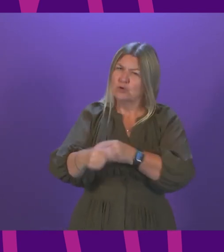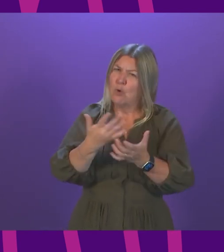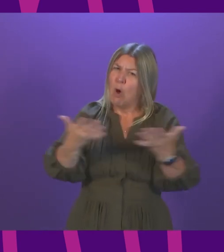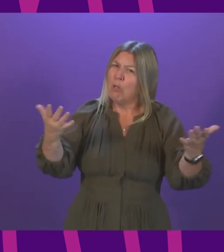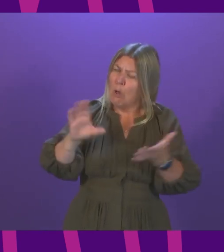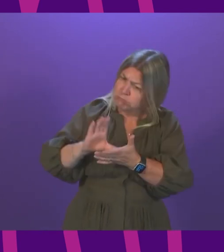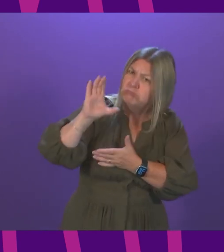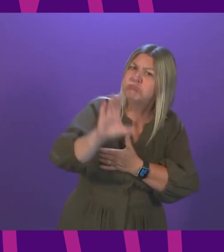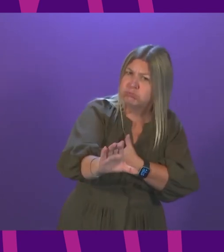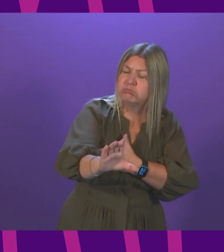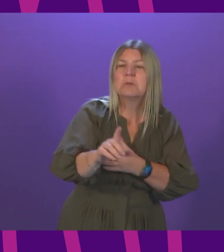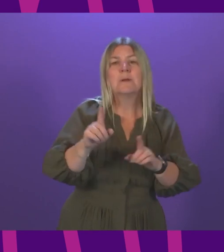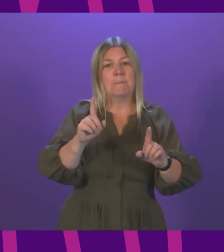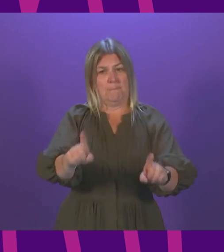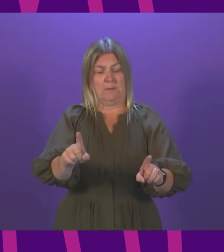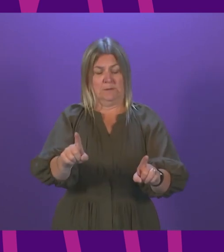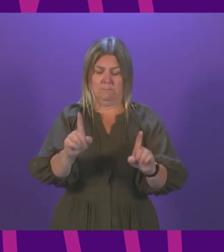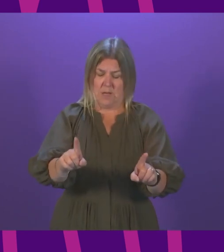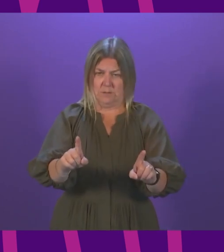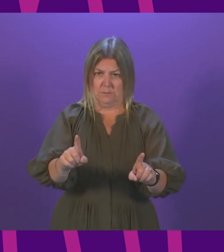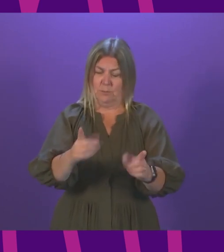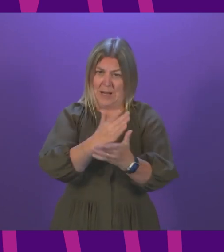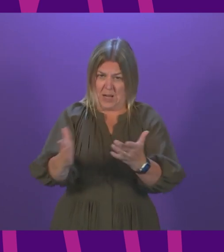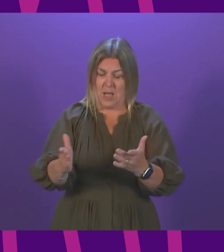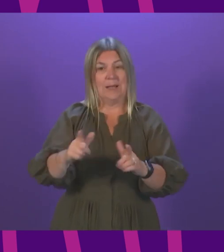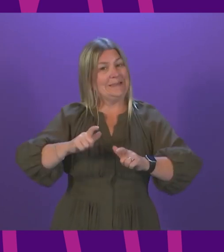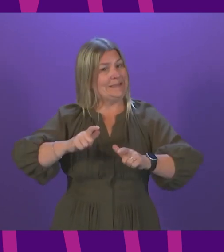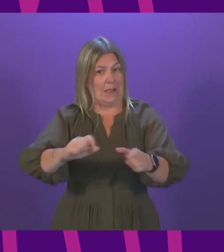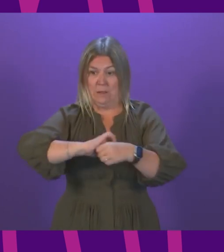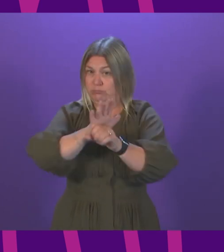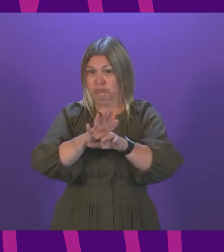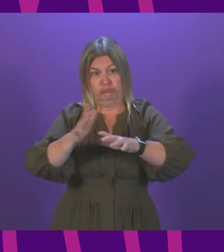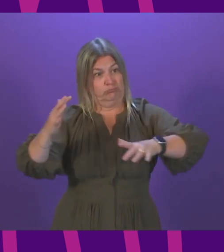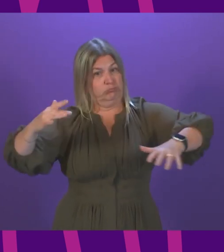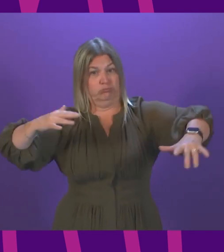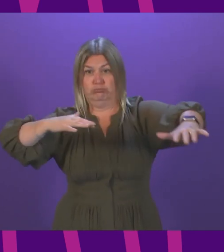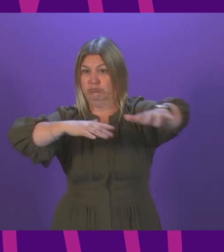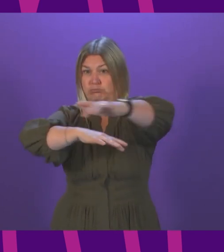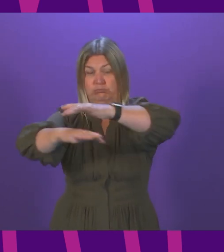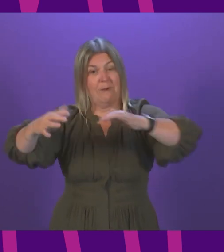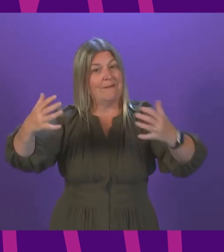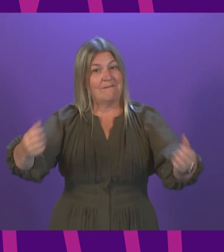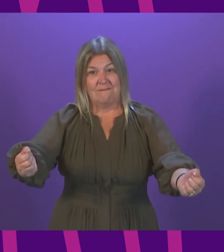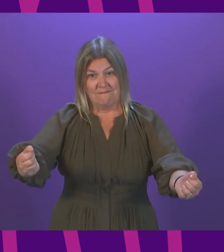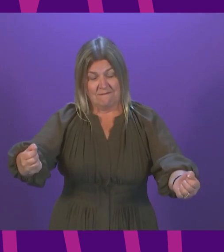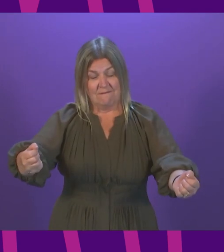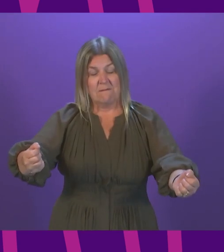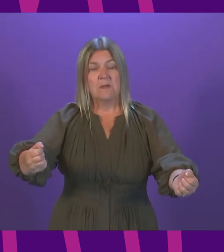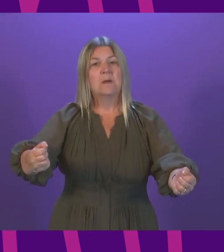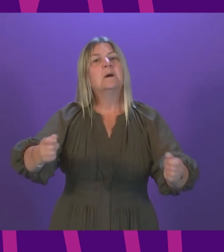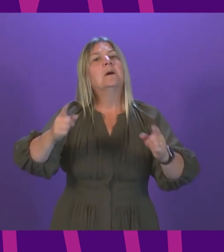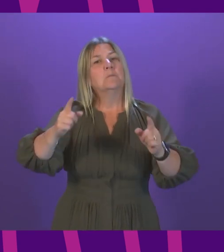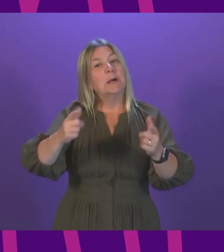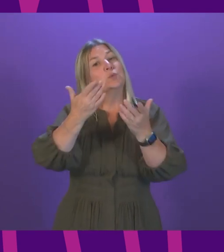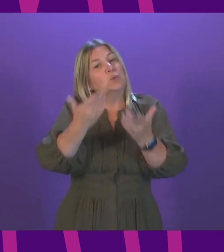I make it categorically clear that we are still firmly in the midst of a global pandemic. Today, I will outline to members the measures we are